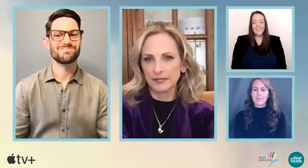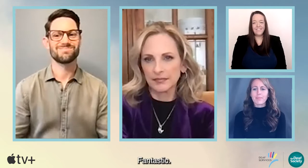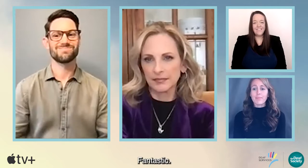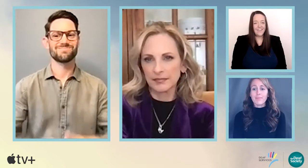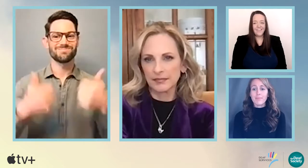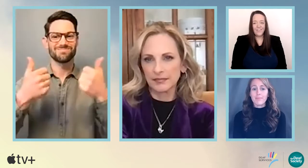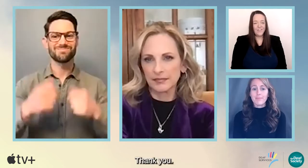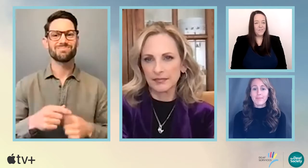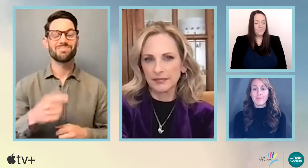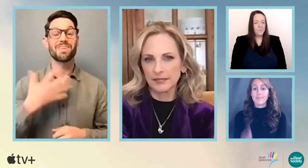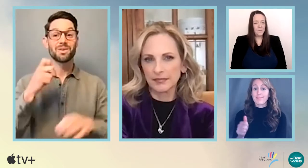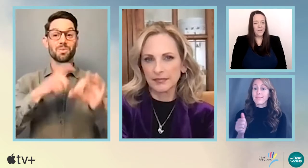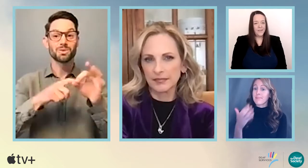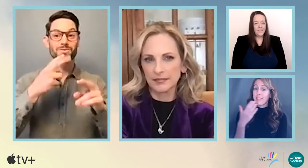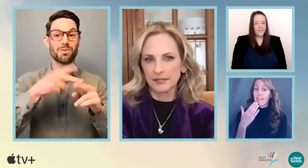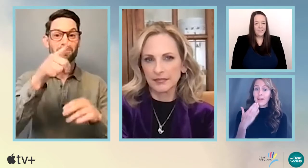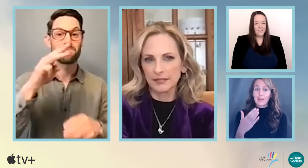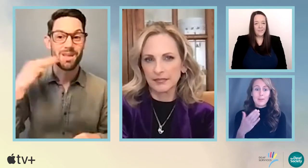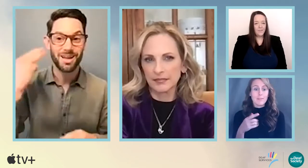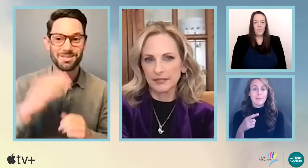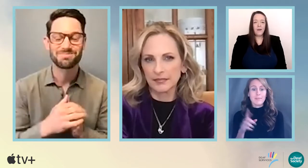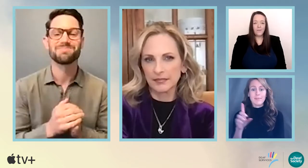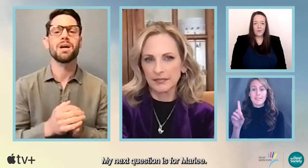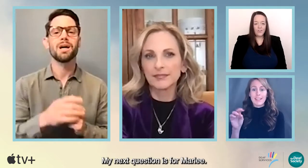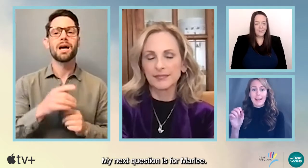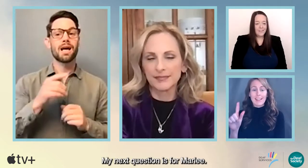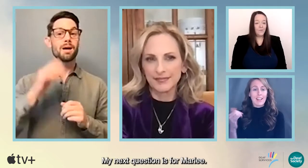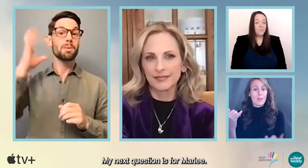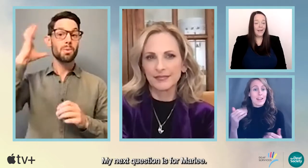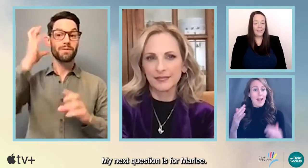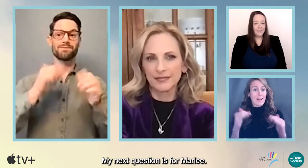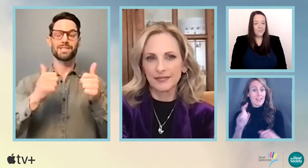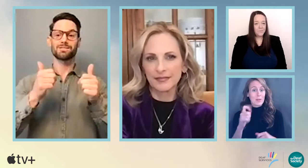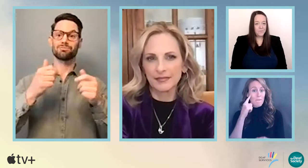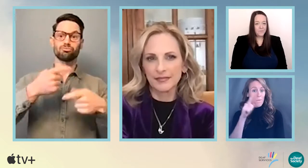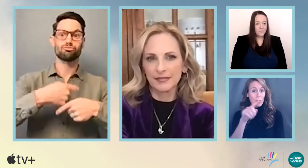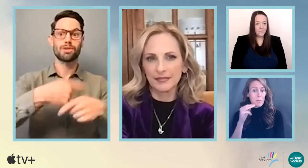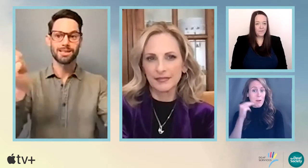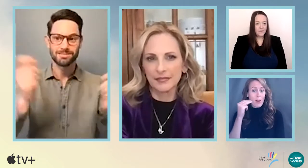Fantastic. Thank you. So my next question is for Marlee.